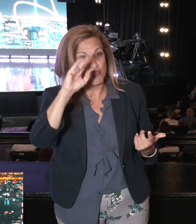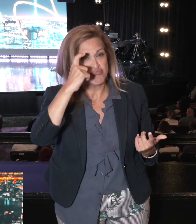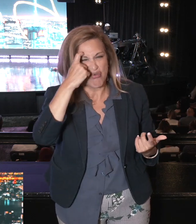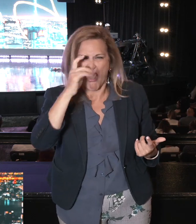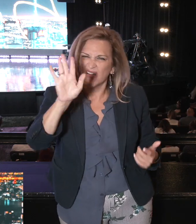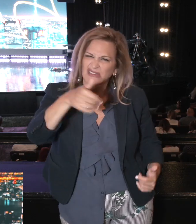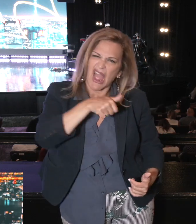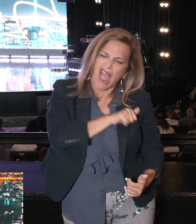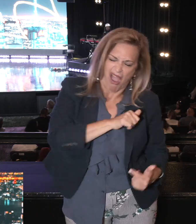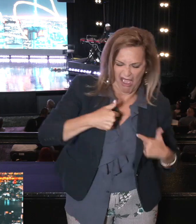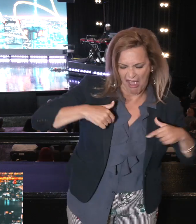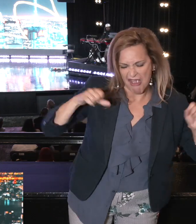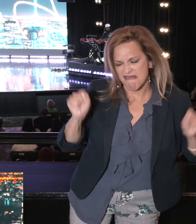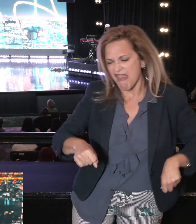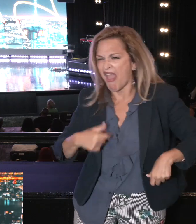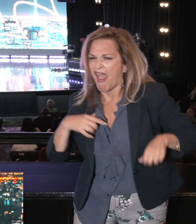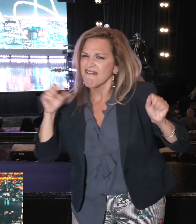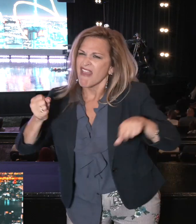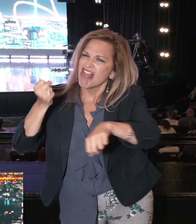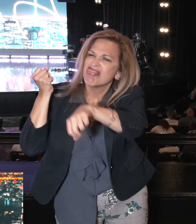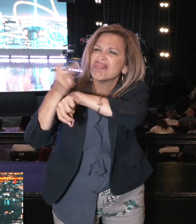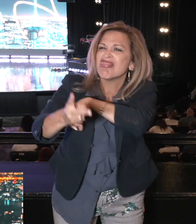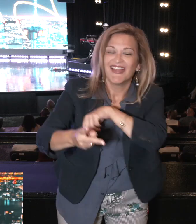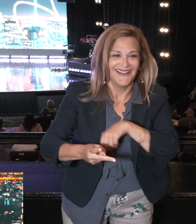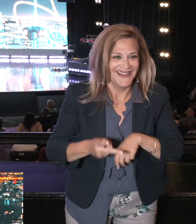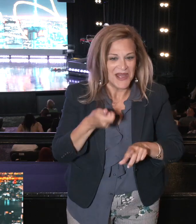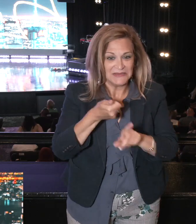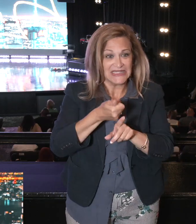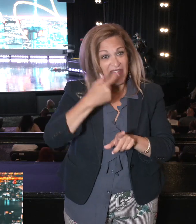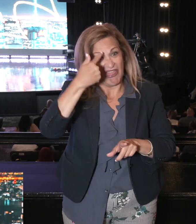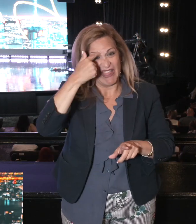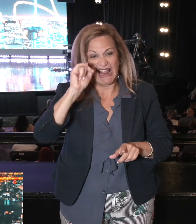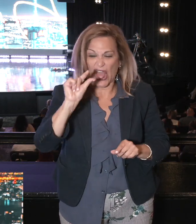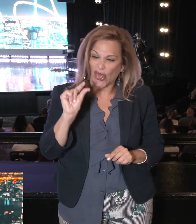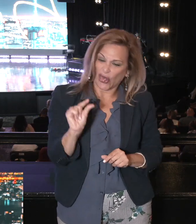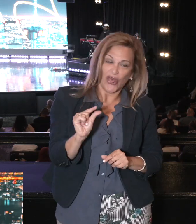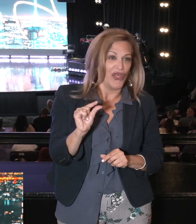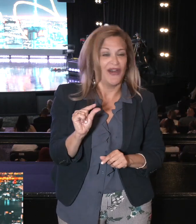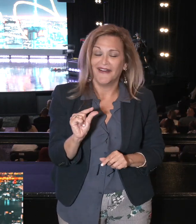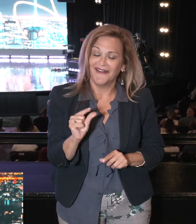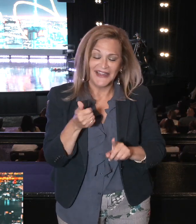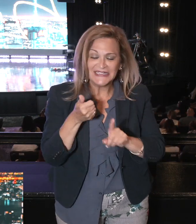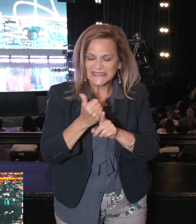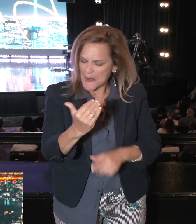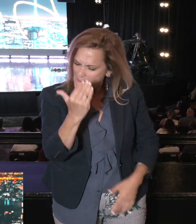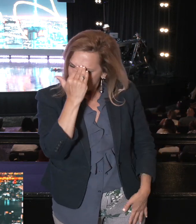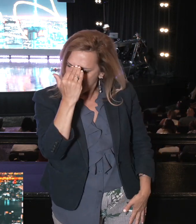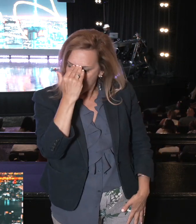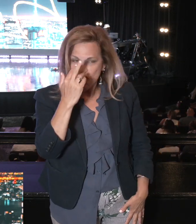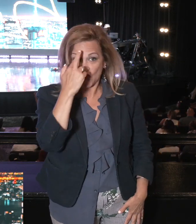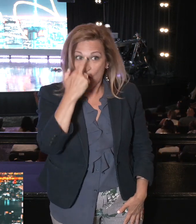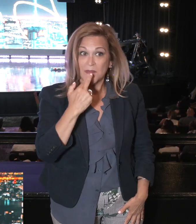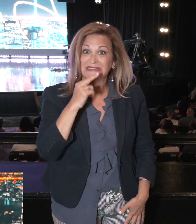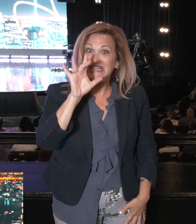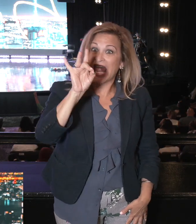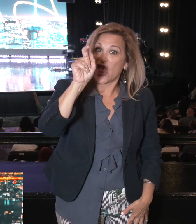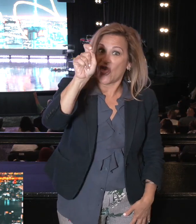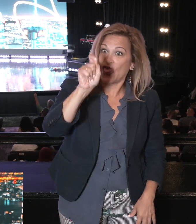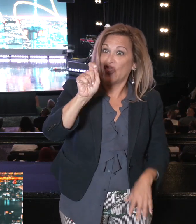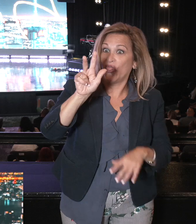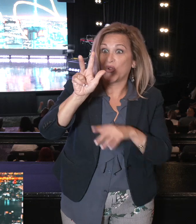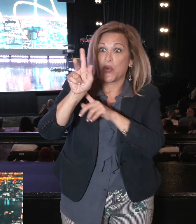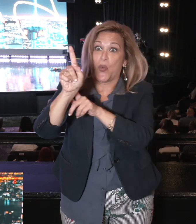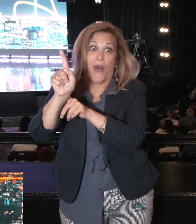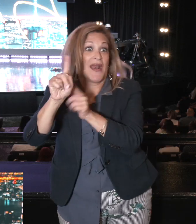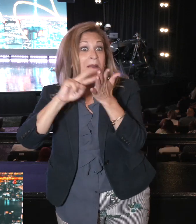kind of spirit. He didn't have a grasshopper mentality. He had a Romans 831 mentality. If God is for us. Who can be